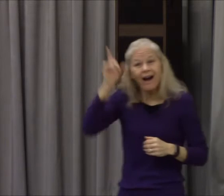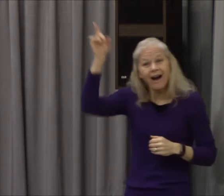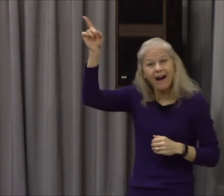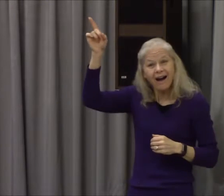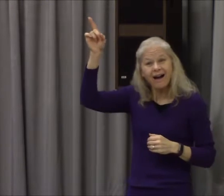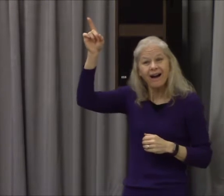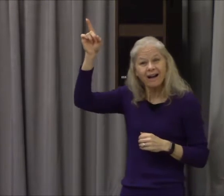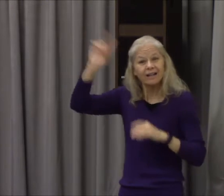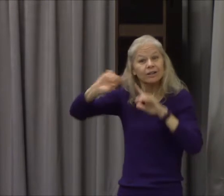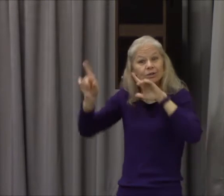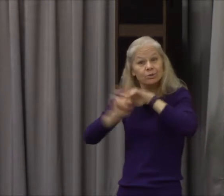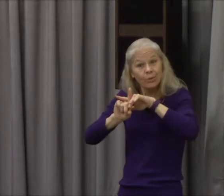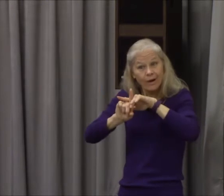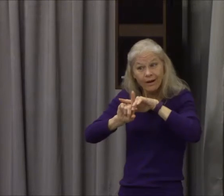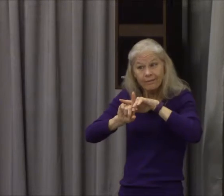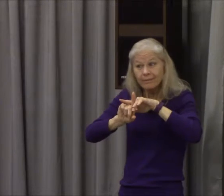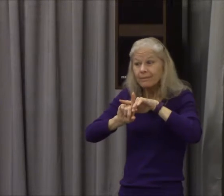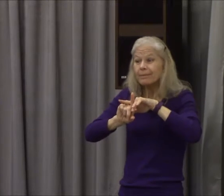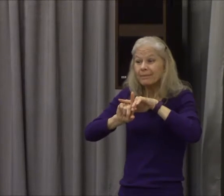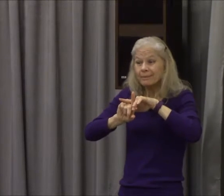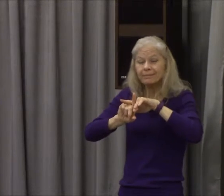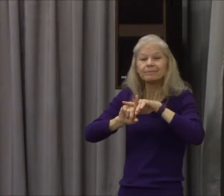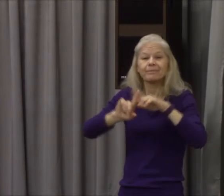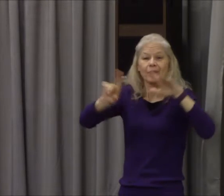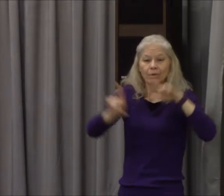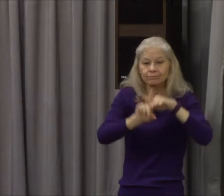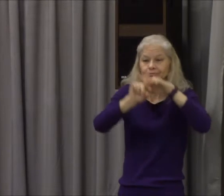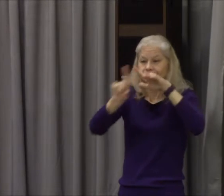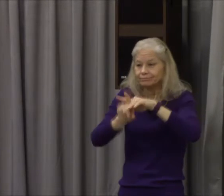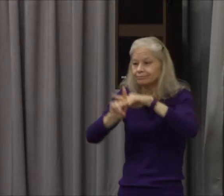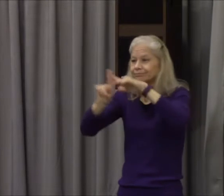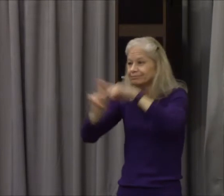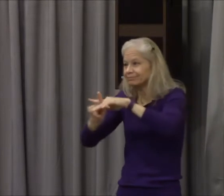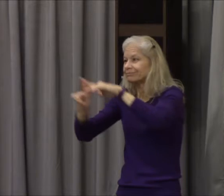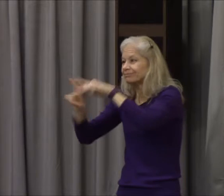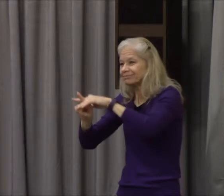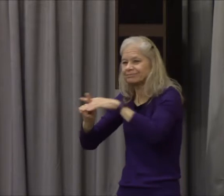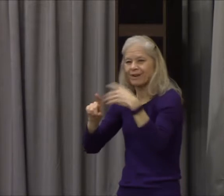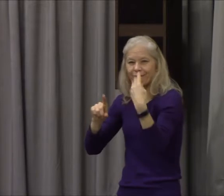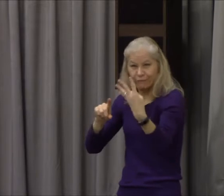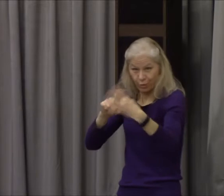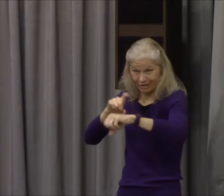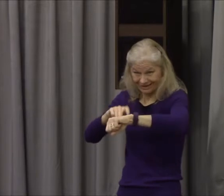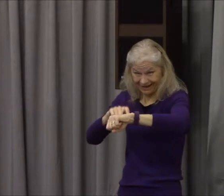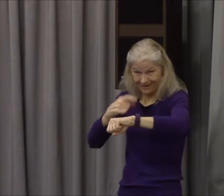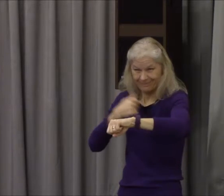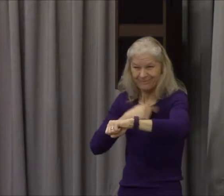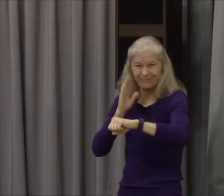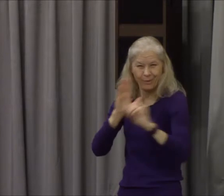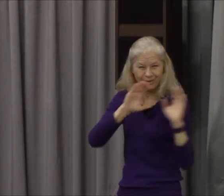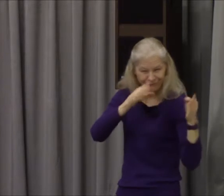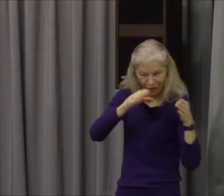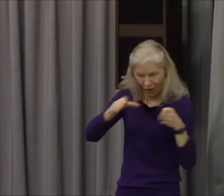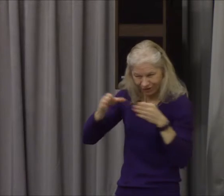God that ought to make us thankful and rejoicing Christians that would want to live